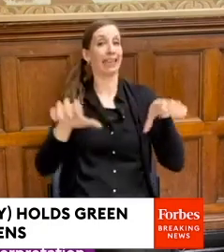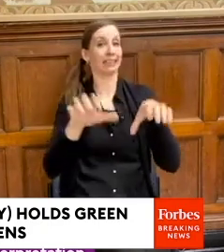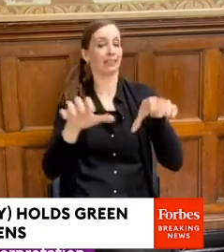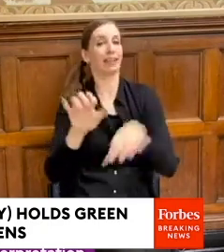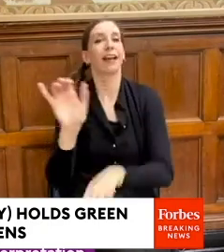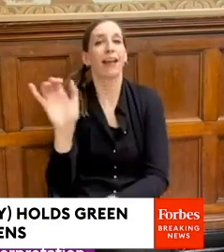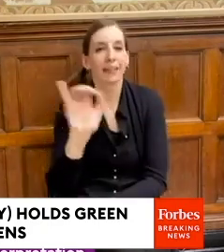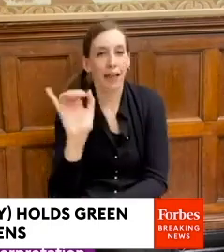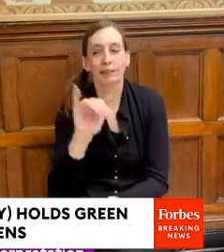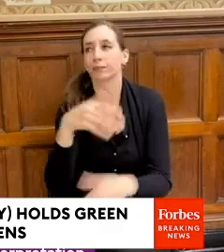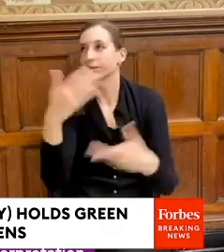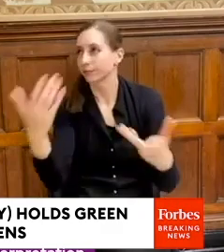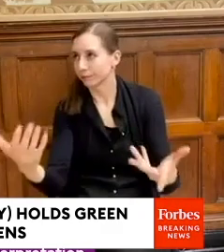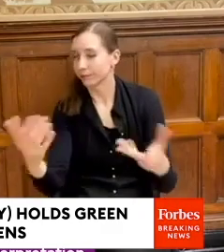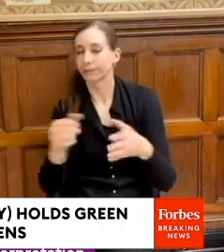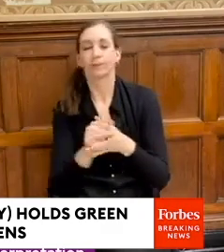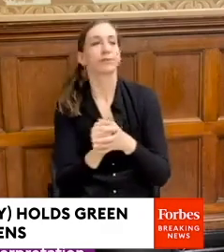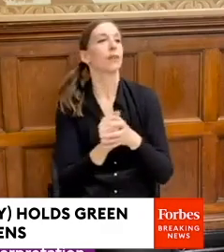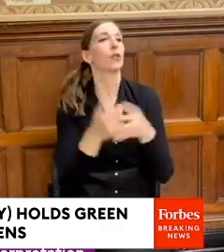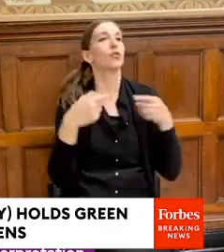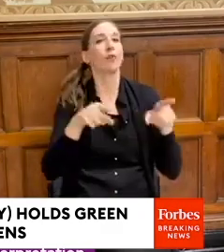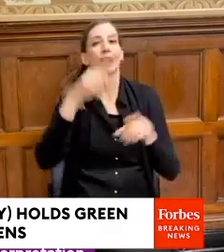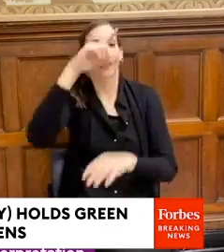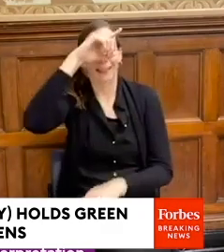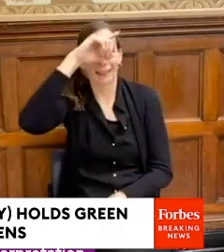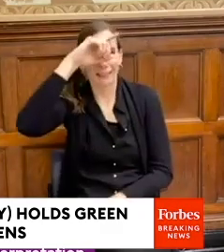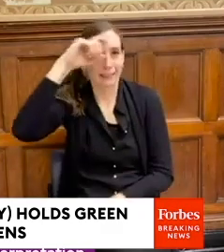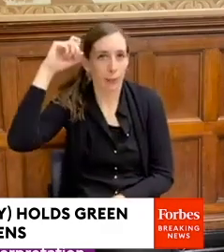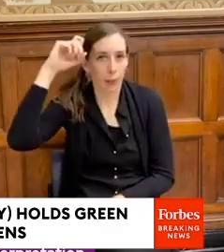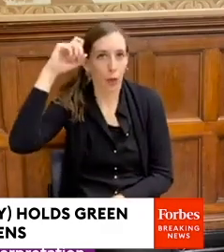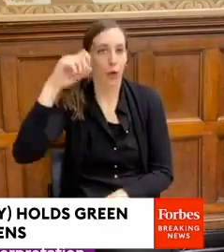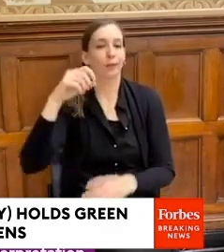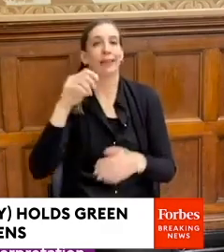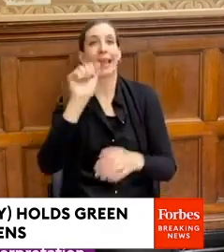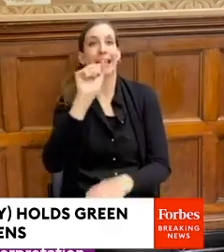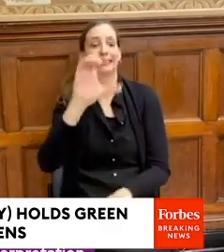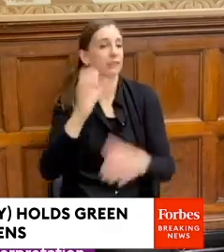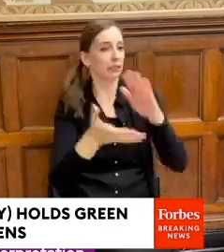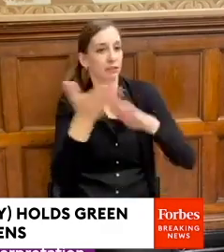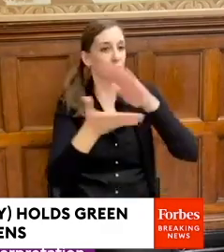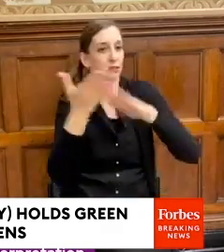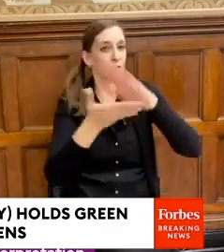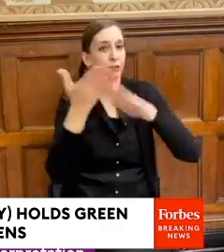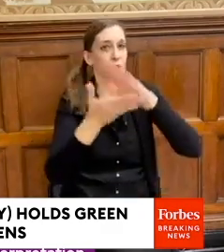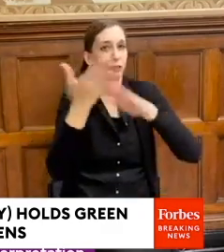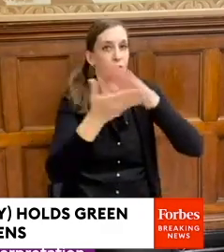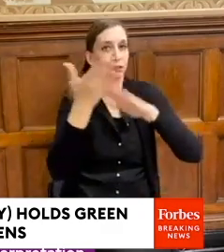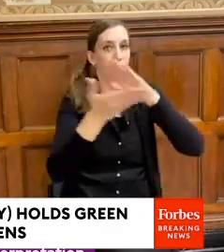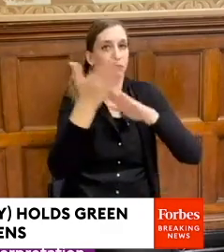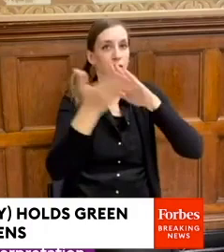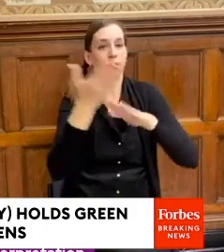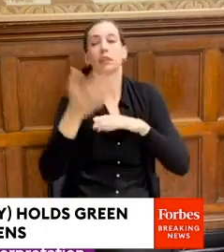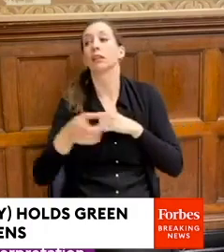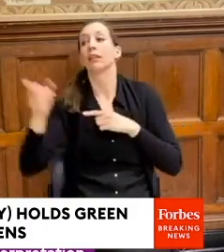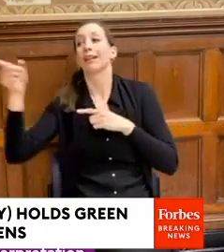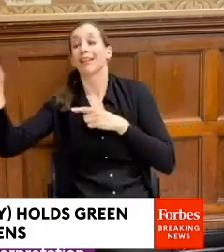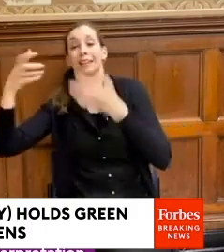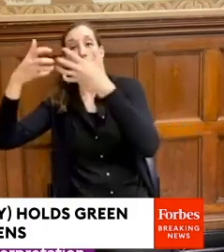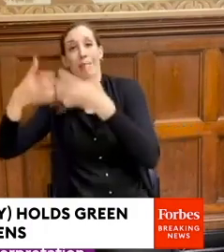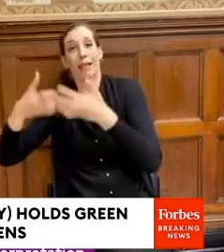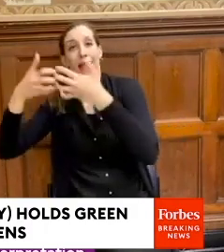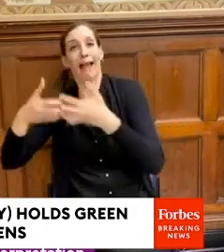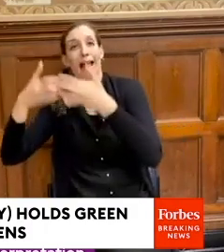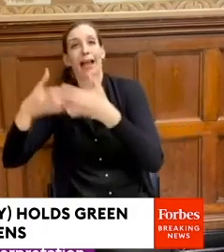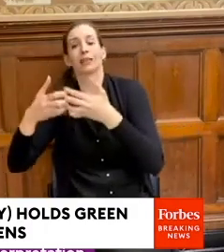on, and there's like this excess demand, they build these peaker plants to burn fossil fuels to increase that energy production and meet that